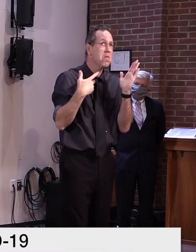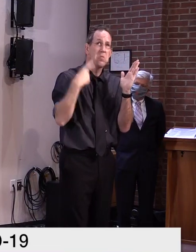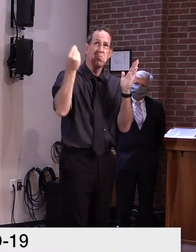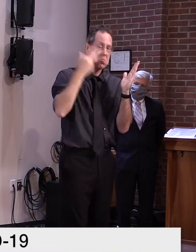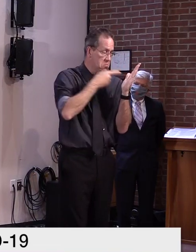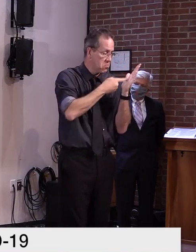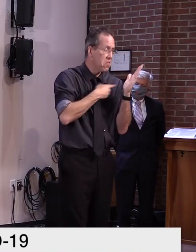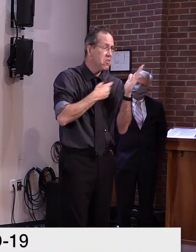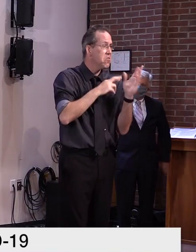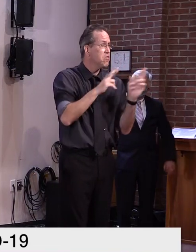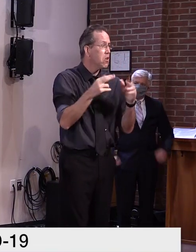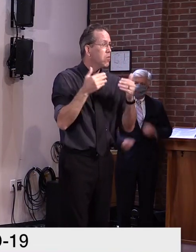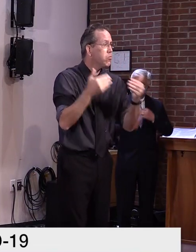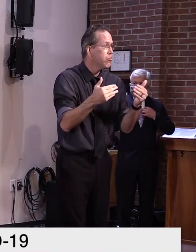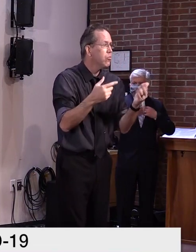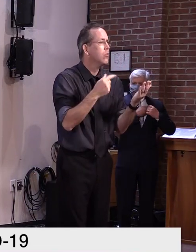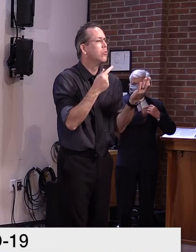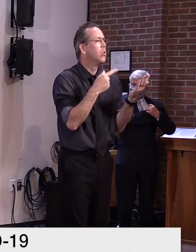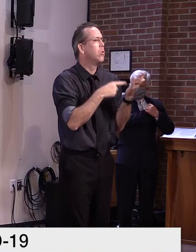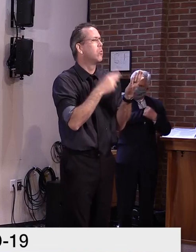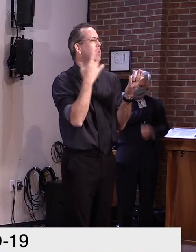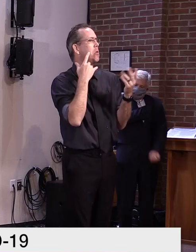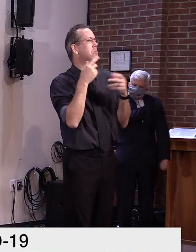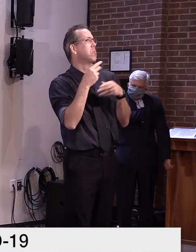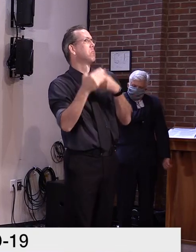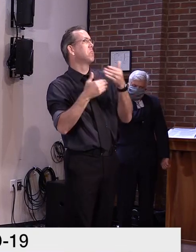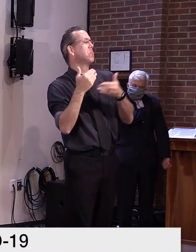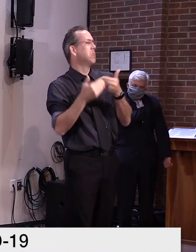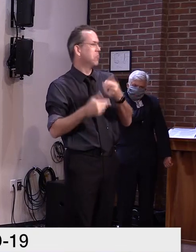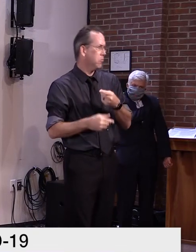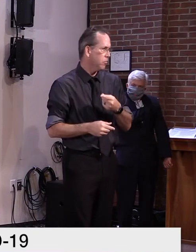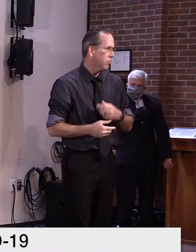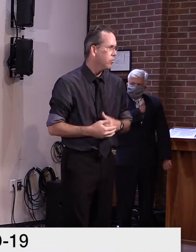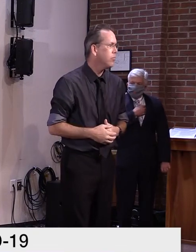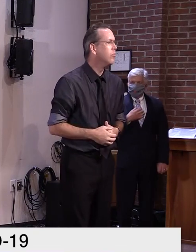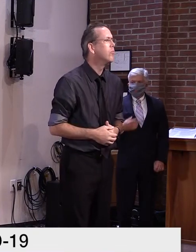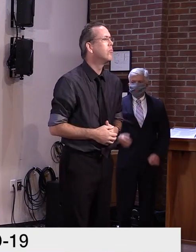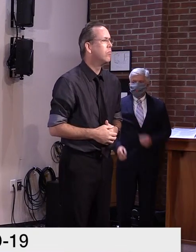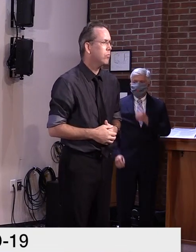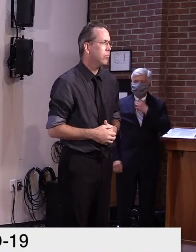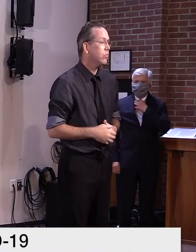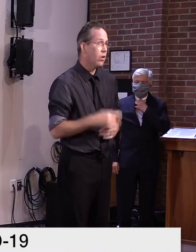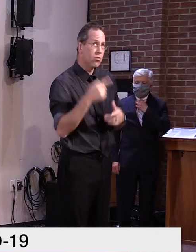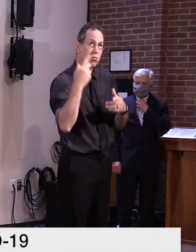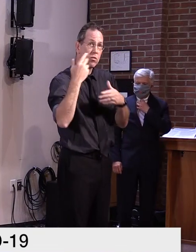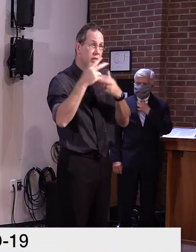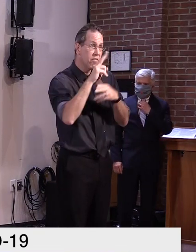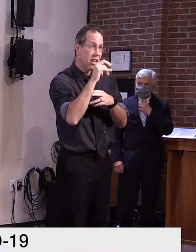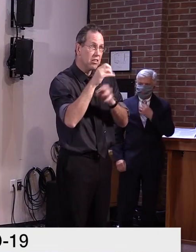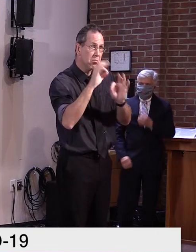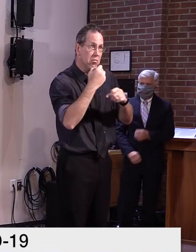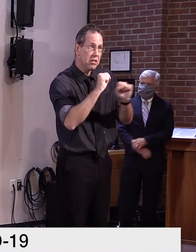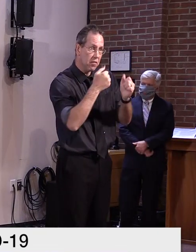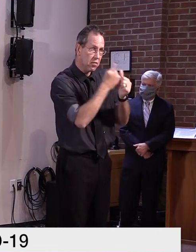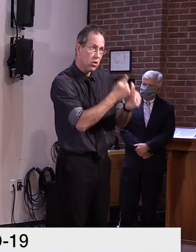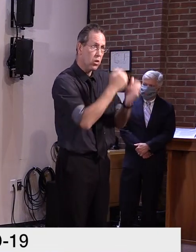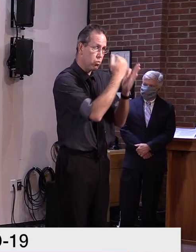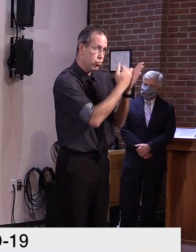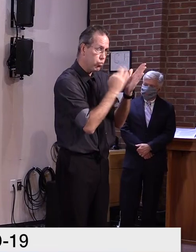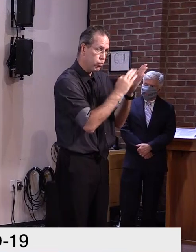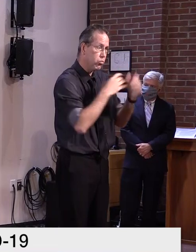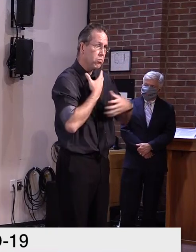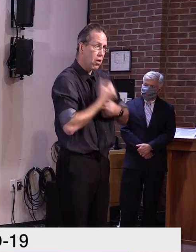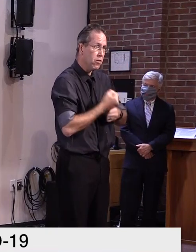contemplated, uh, how, uh, we might, uh, be able to roll this out, uh, and they've been meeting again on this for weeks. Dr.